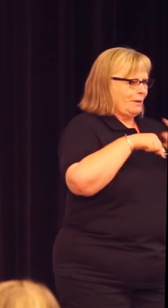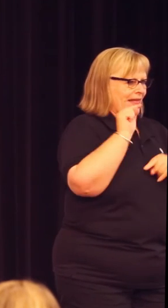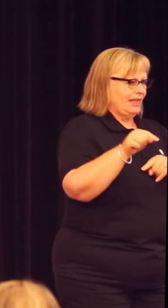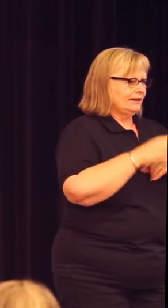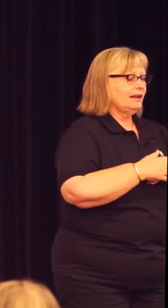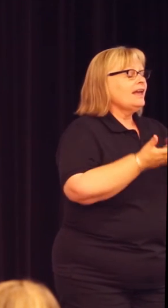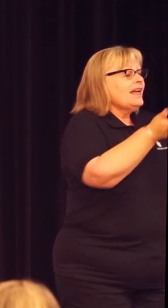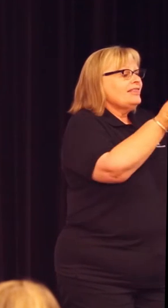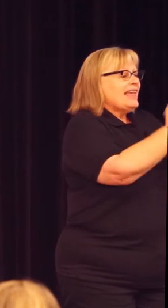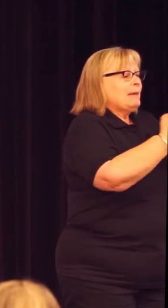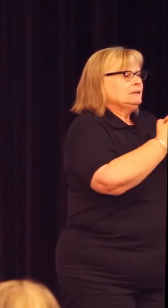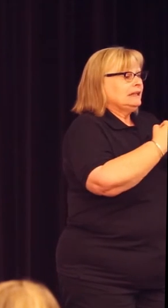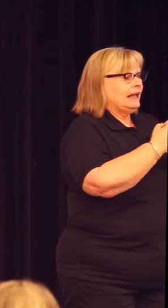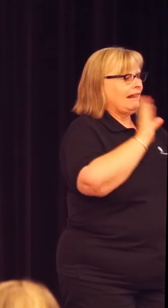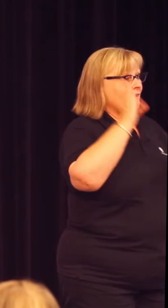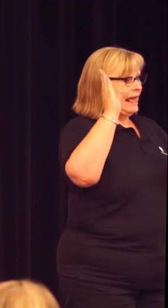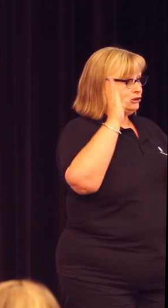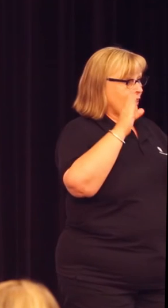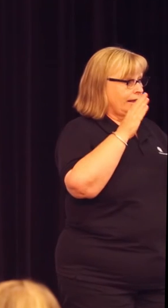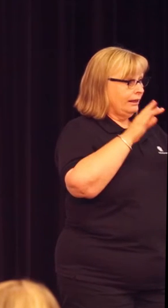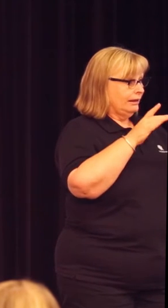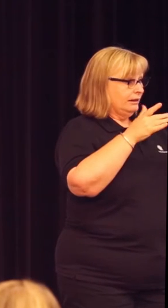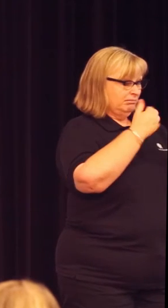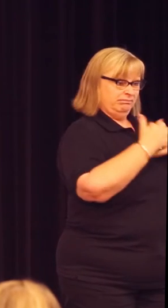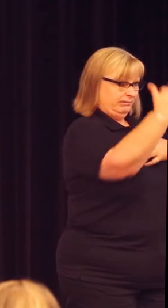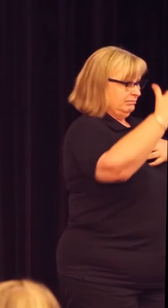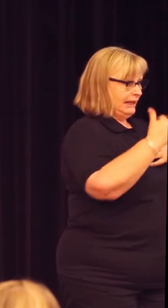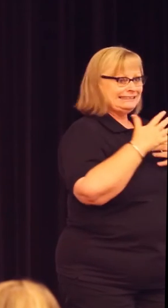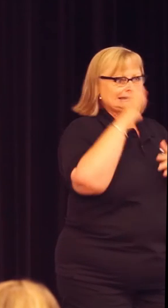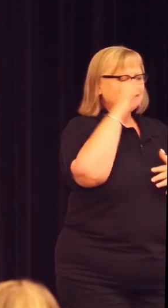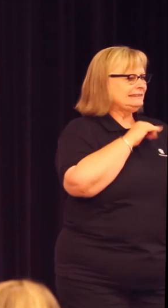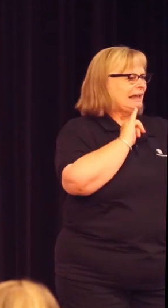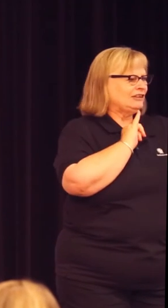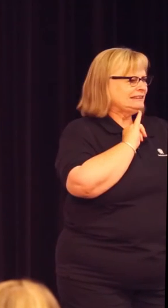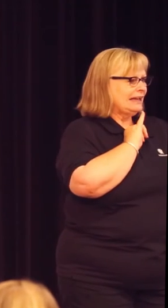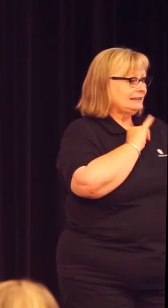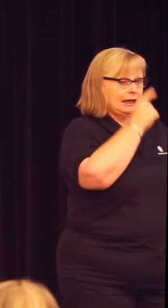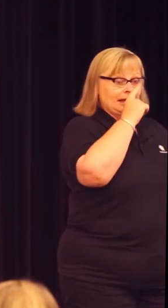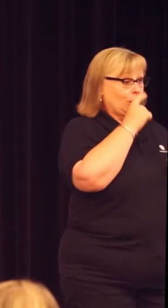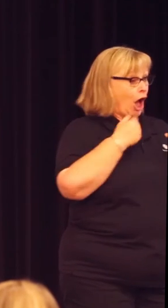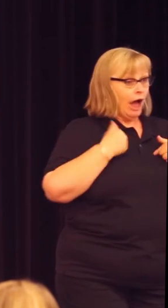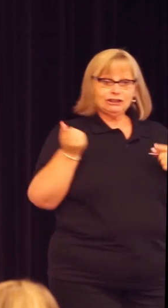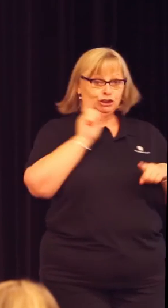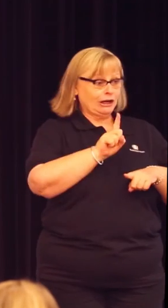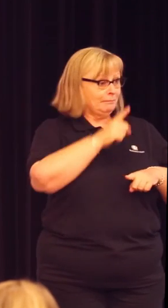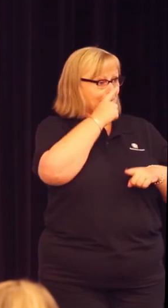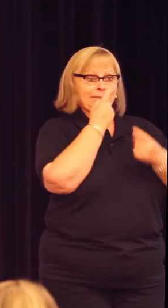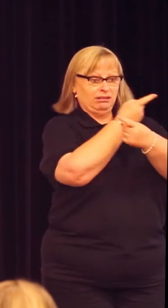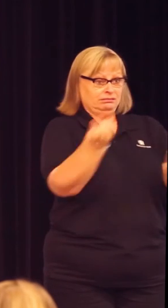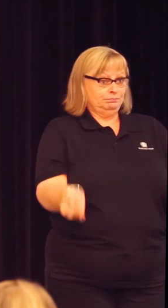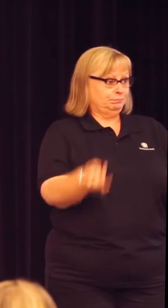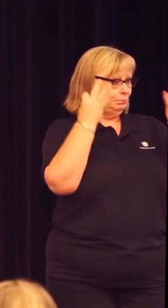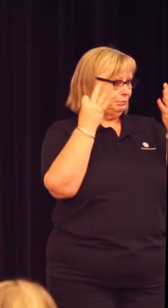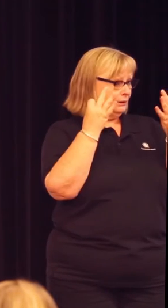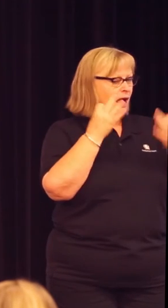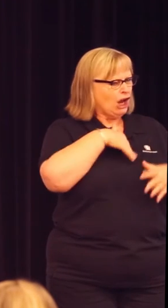empty lecture theatre is devastating for a staff member. It's terrible. You turn up and people do not come. It's actually personally